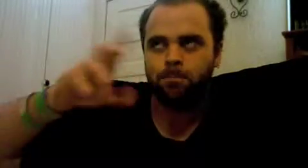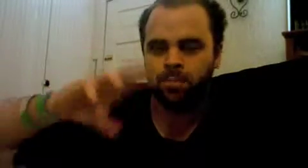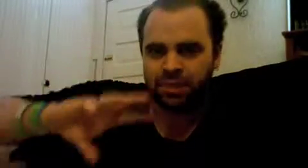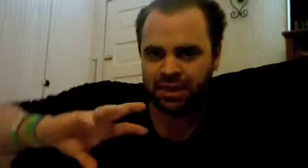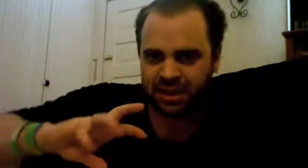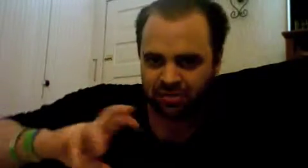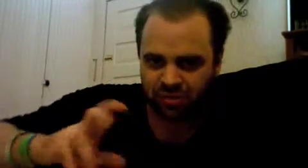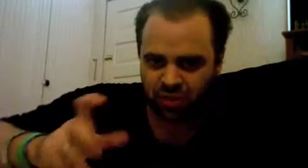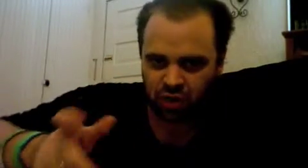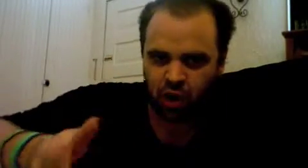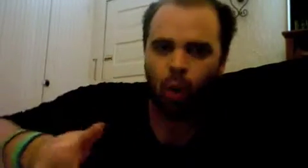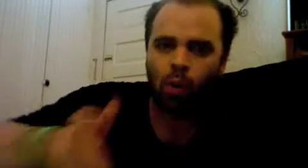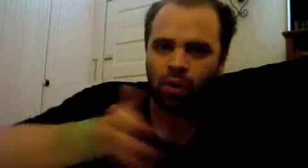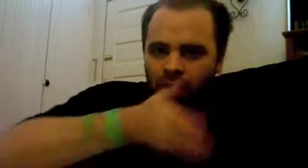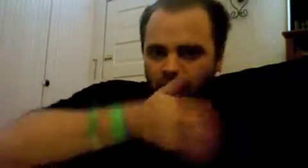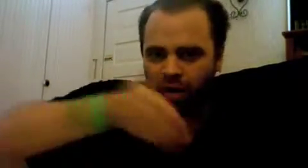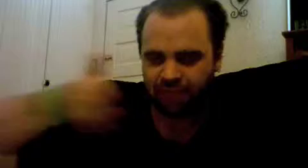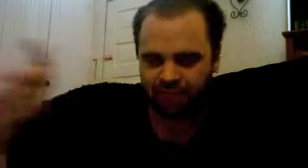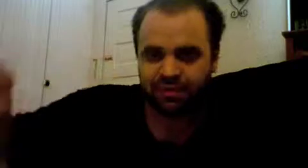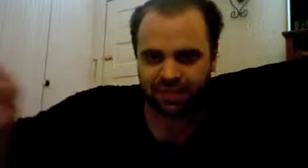is the core of everything